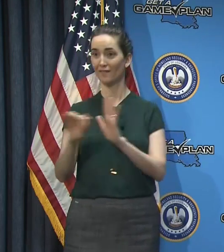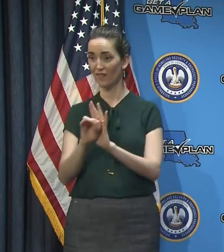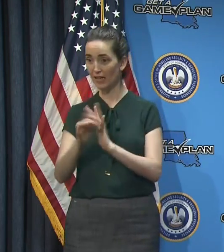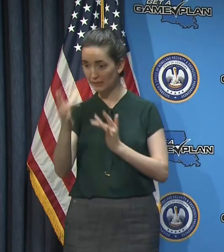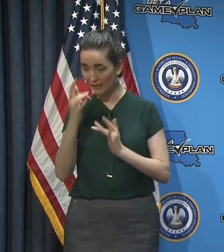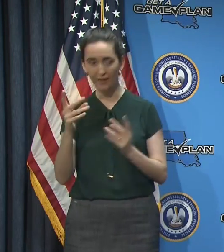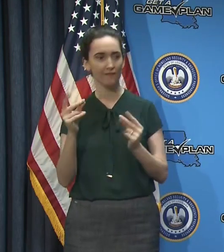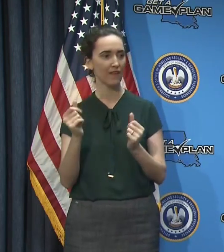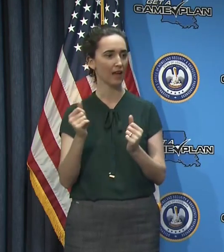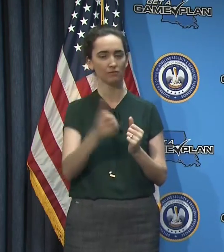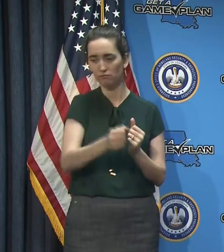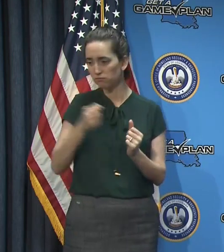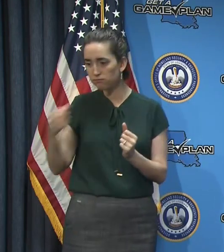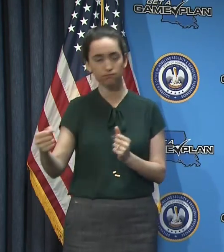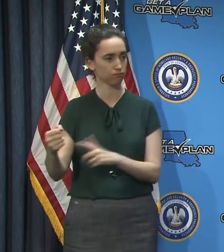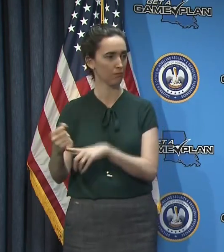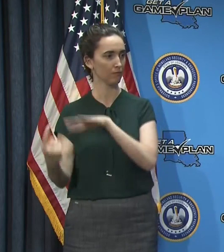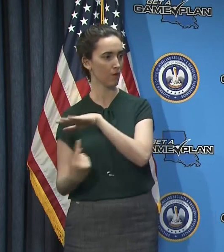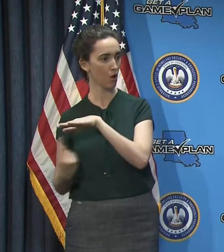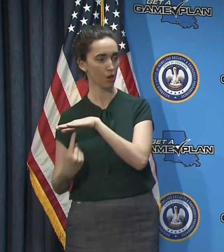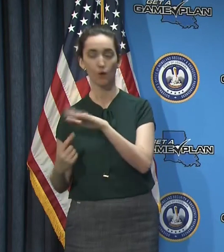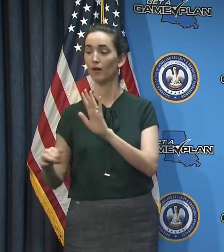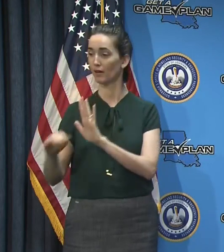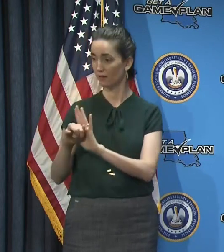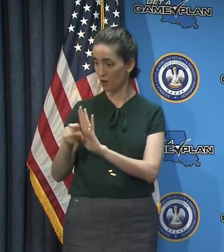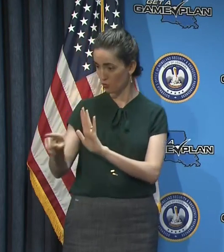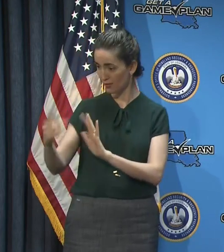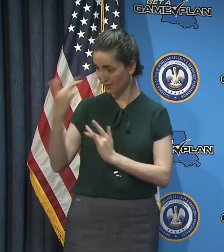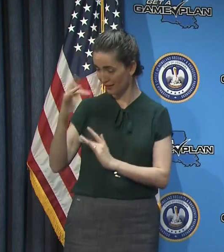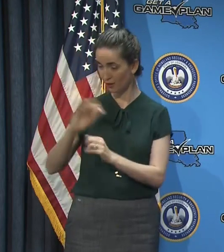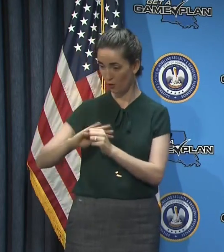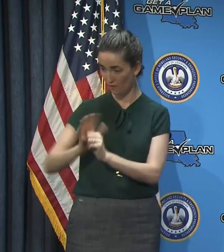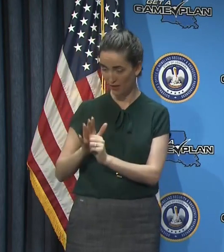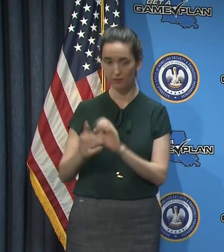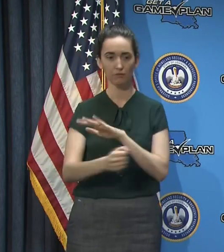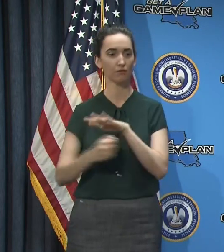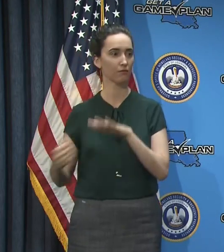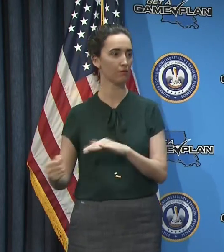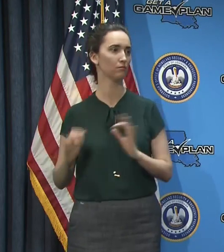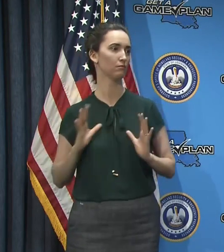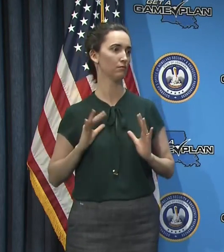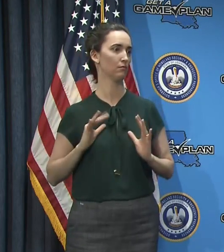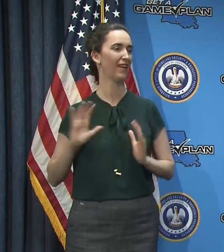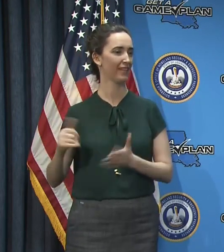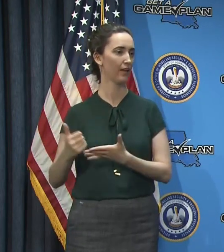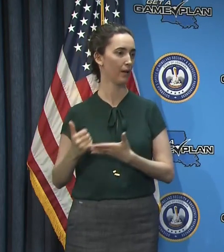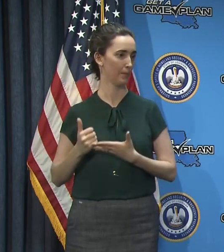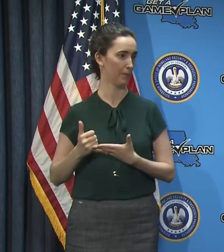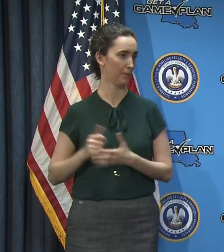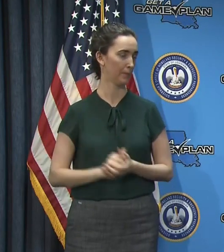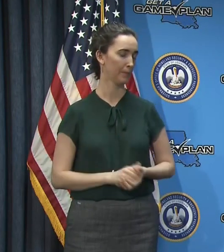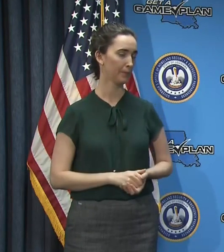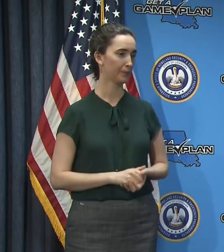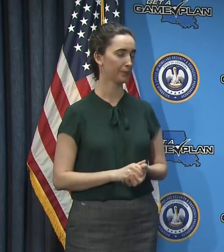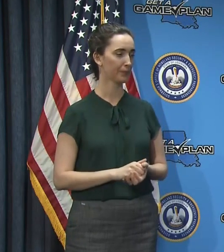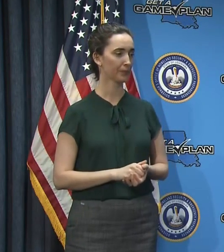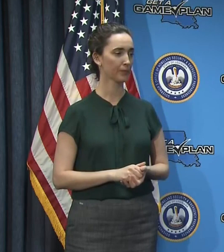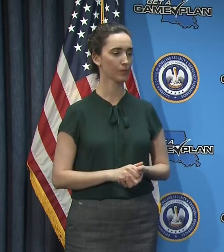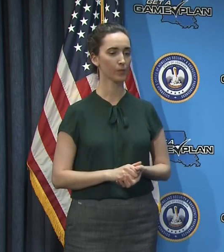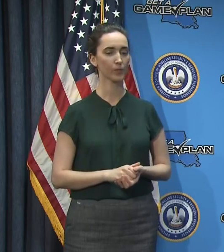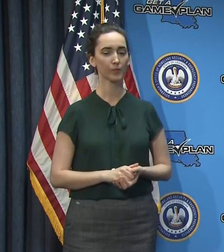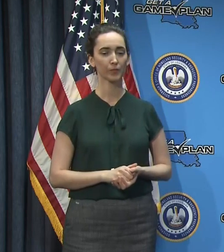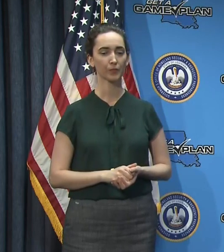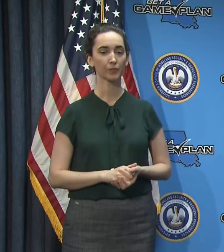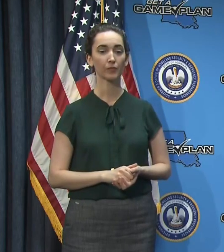those in with respect to those individuals who are positive because that just becomes more important. Uh, I think what we all should, should